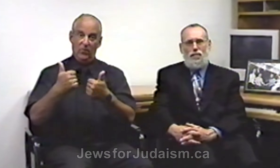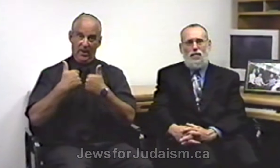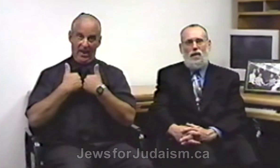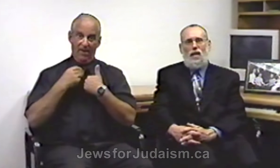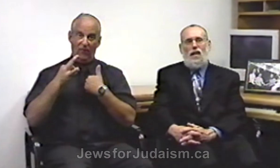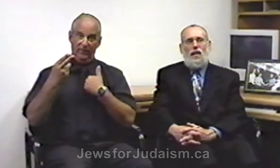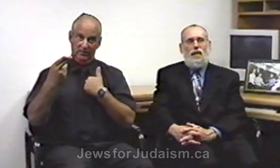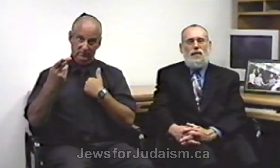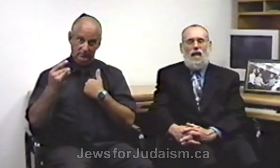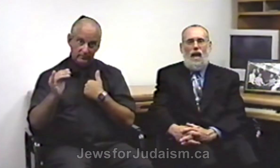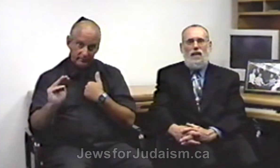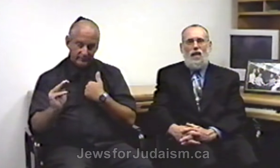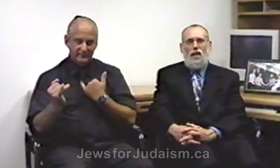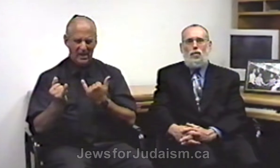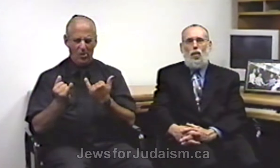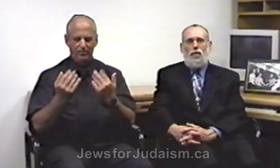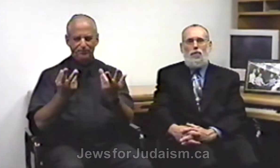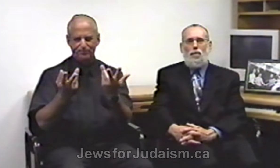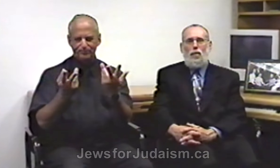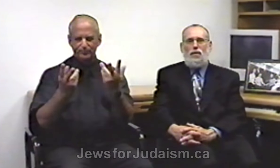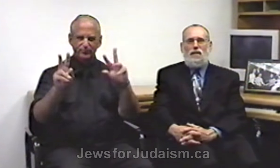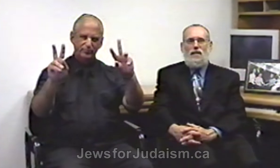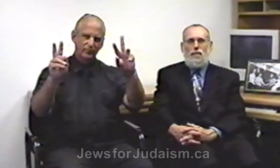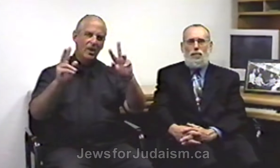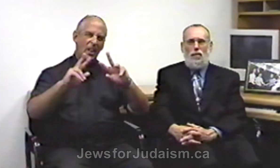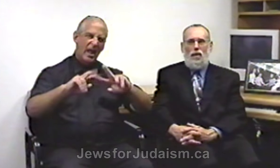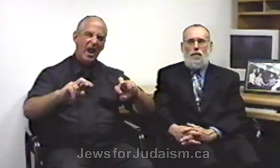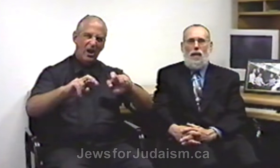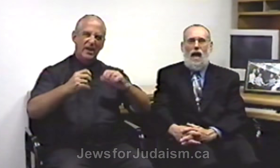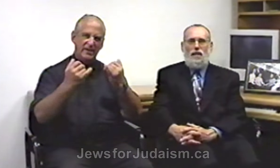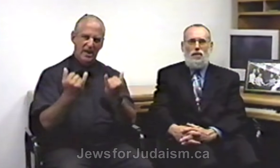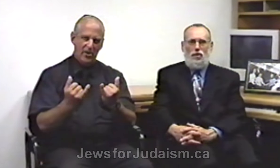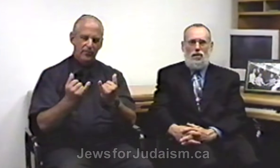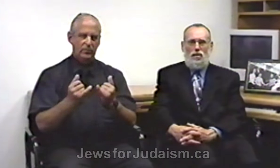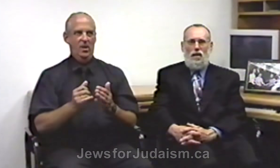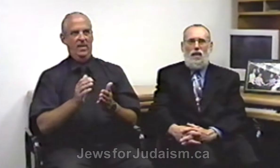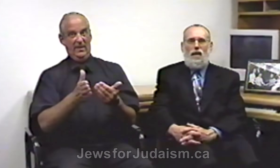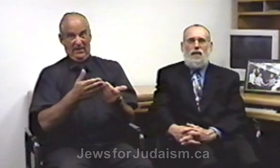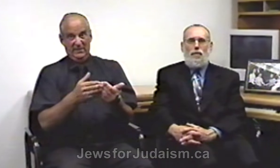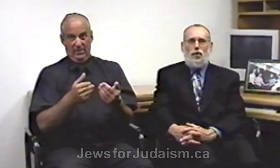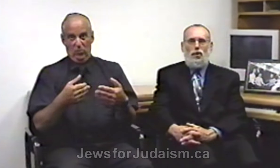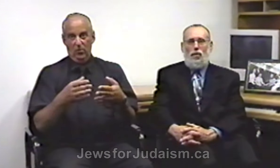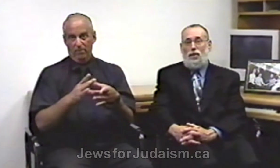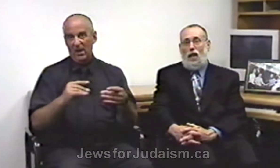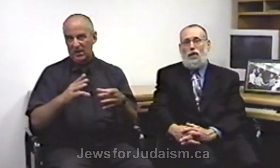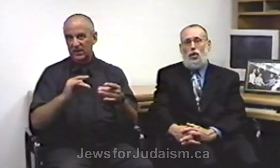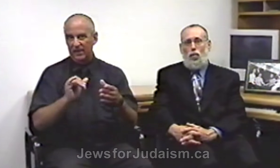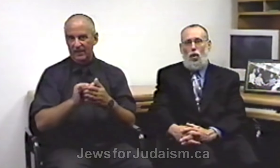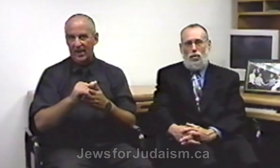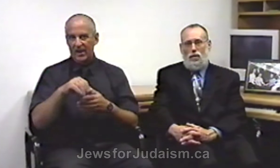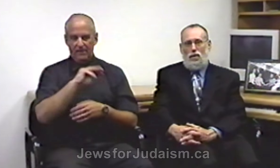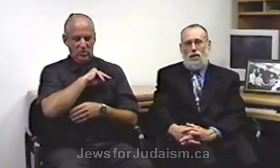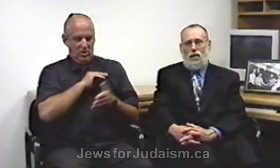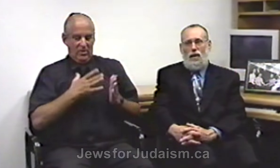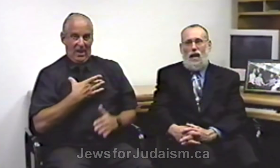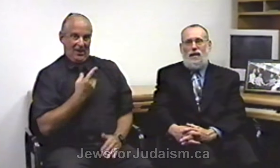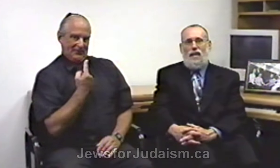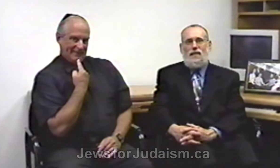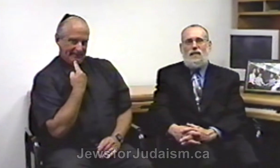Let's analyze one of the most simple passages that missionaries like to quote and let's